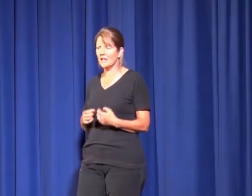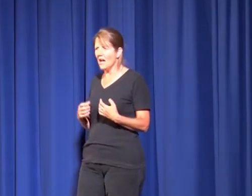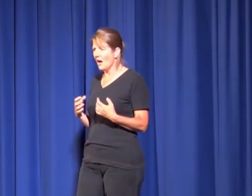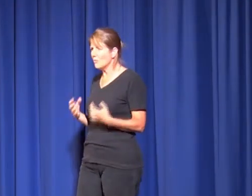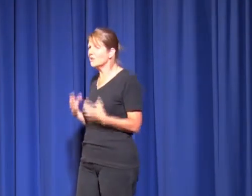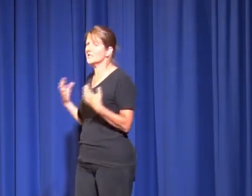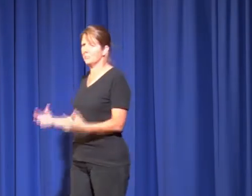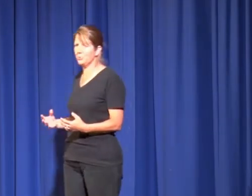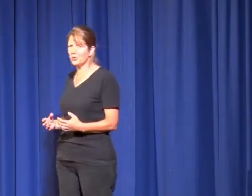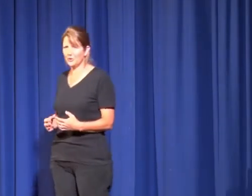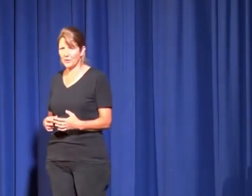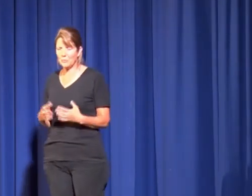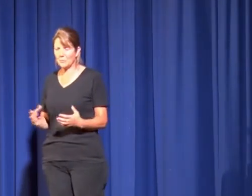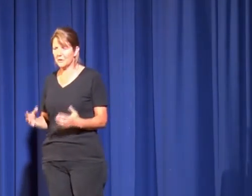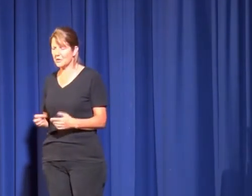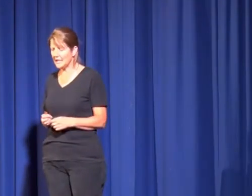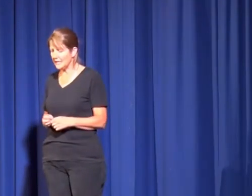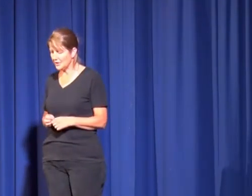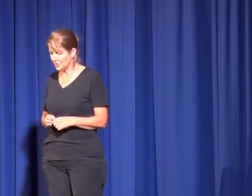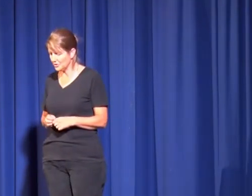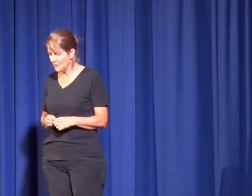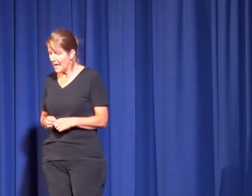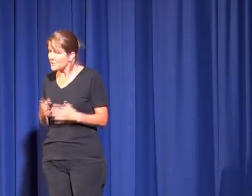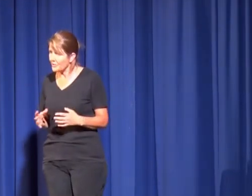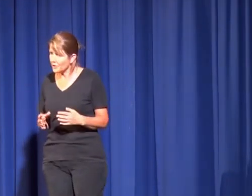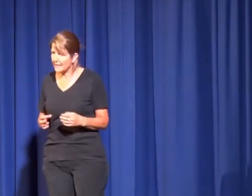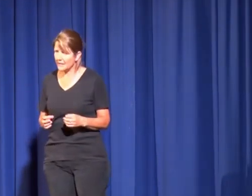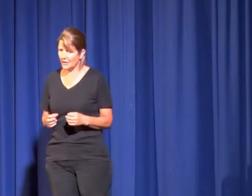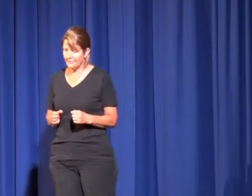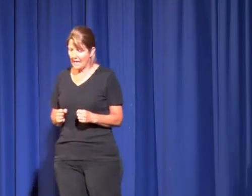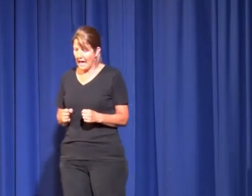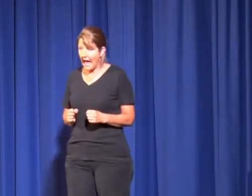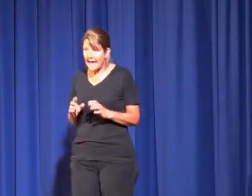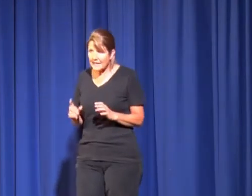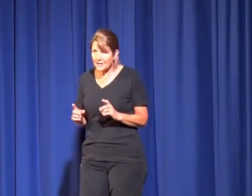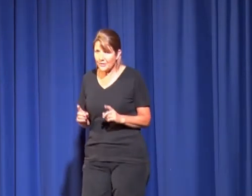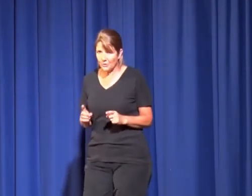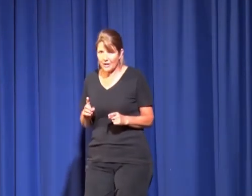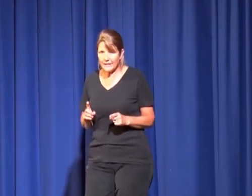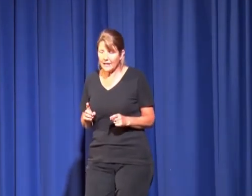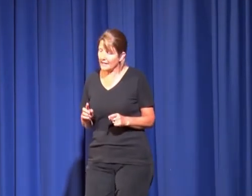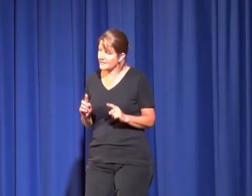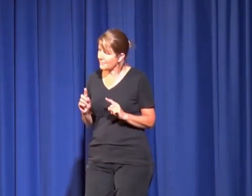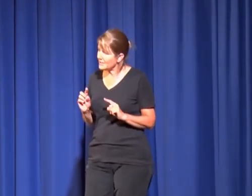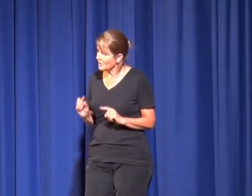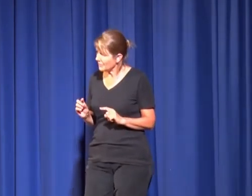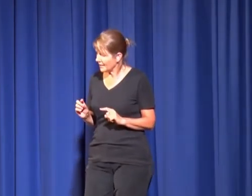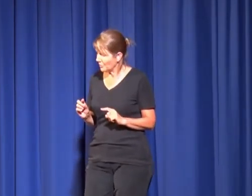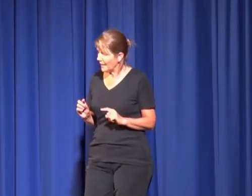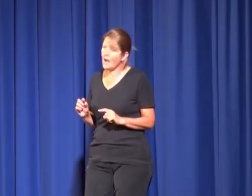I wanted to support her in what she needed to do. So I thought about it a lot. And as I thought, I realised that by not running away,